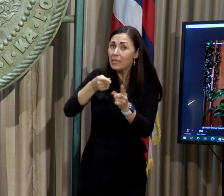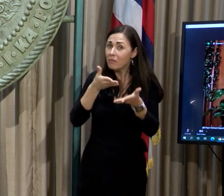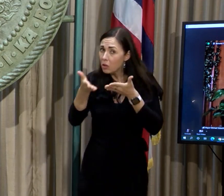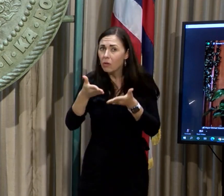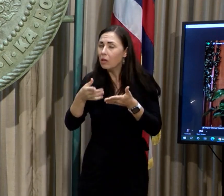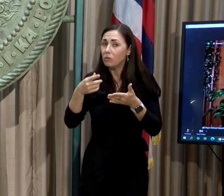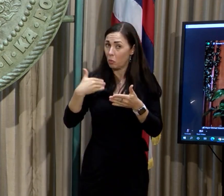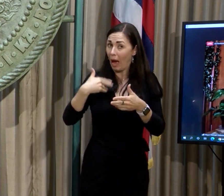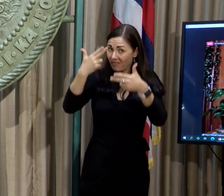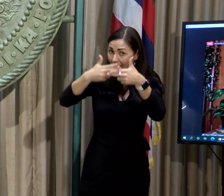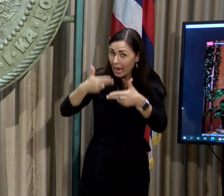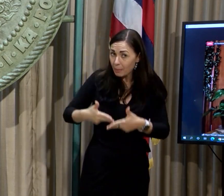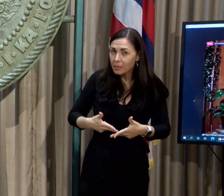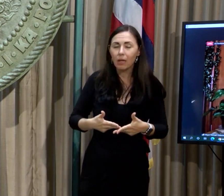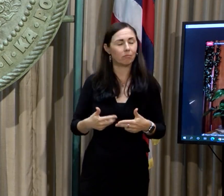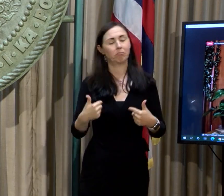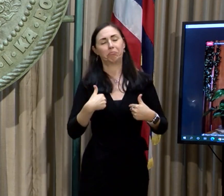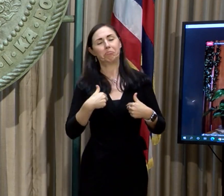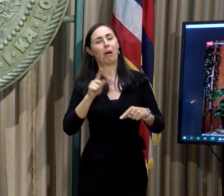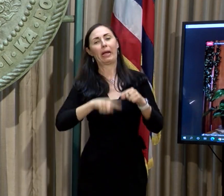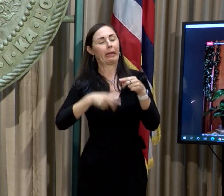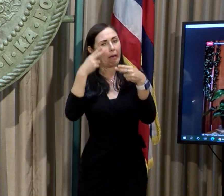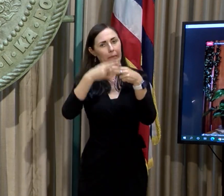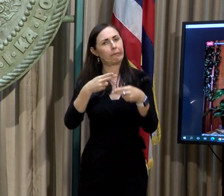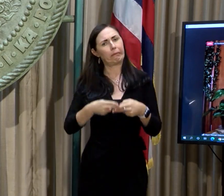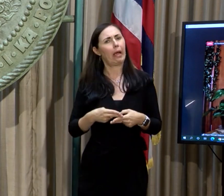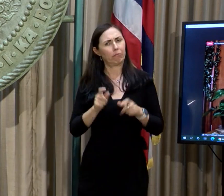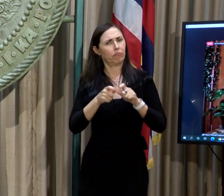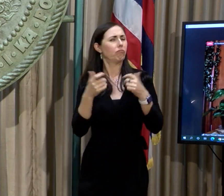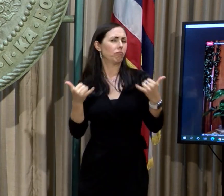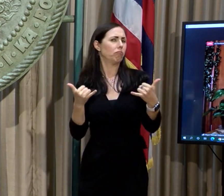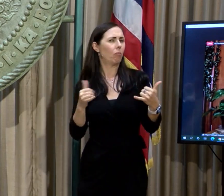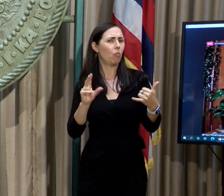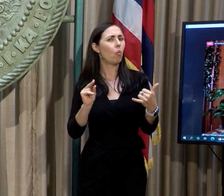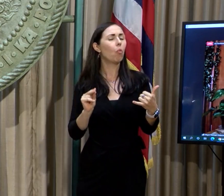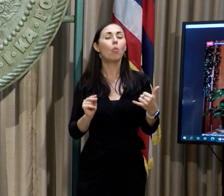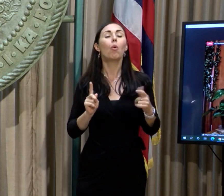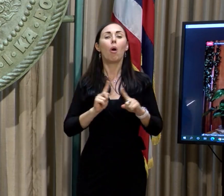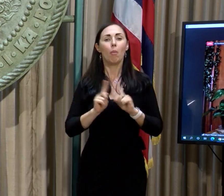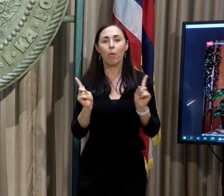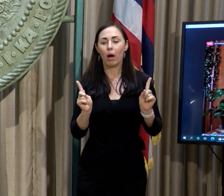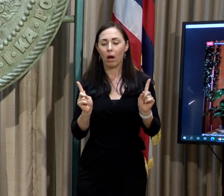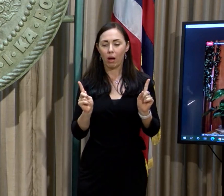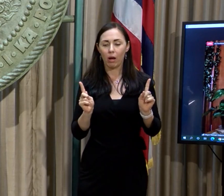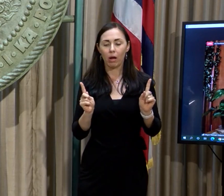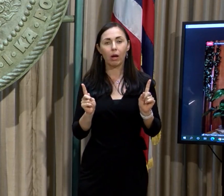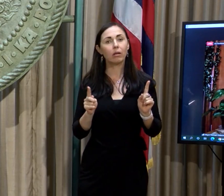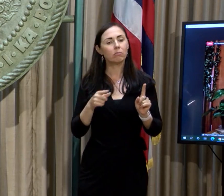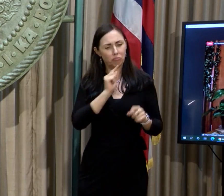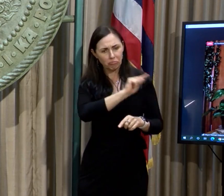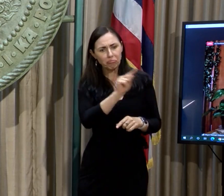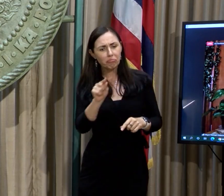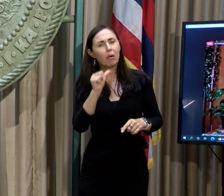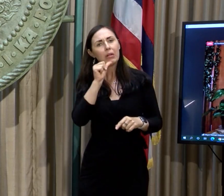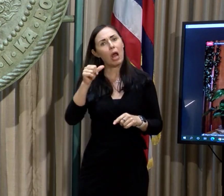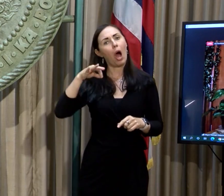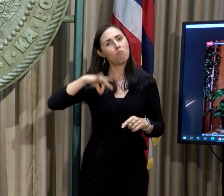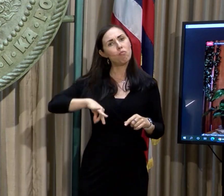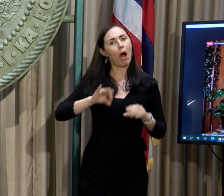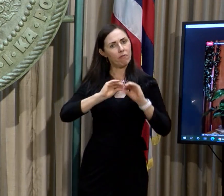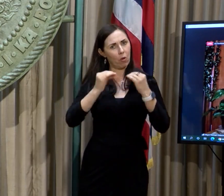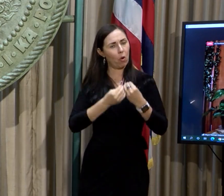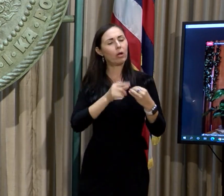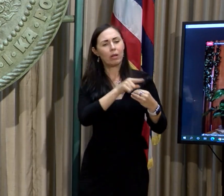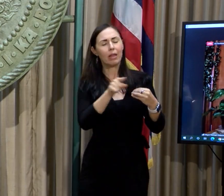I can't name them specifically, but obviously there are nonprofits in our community that